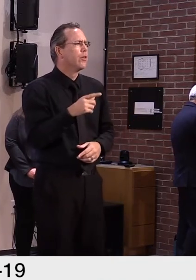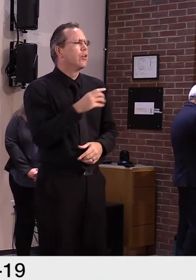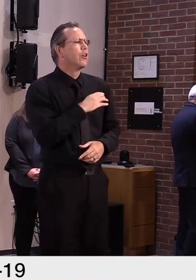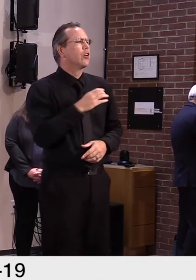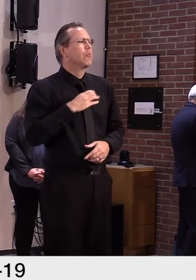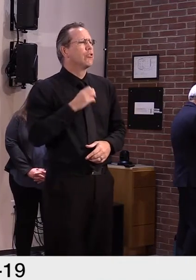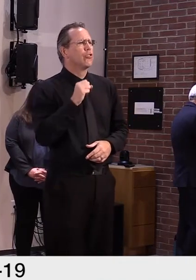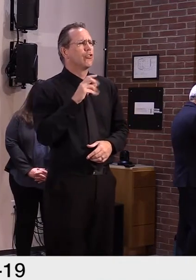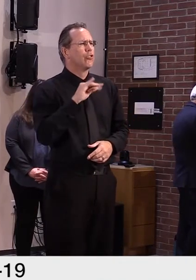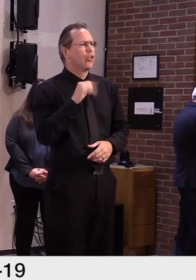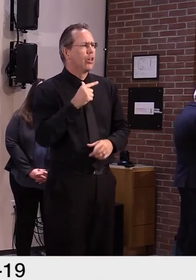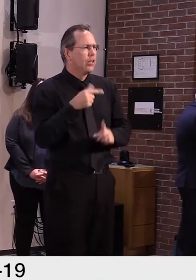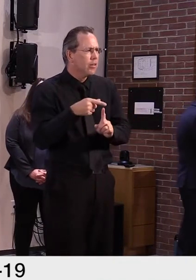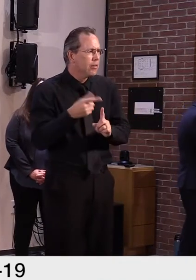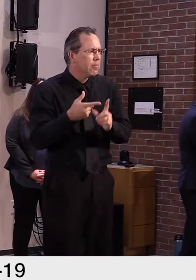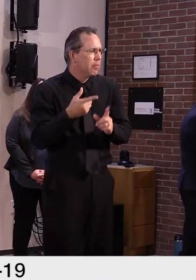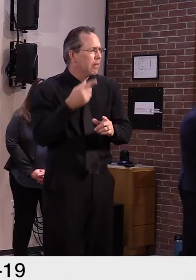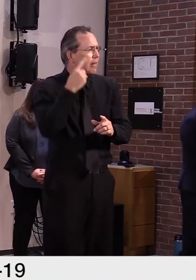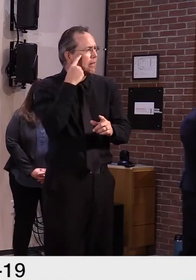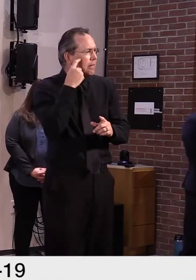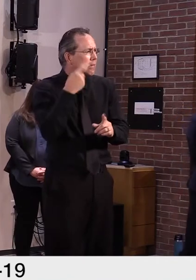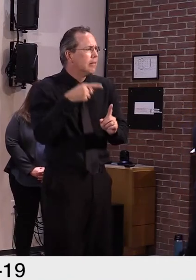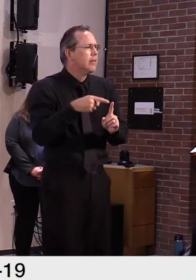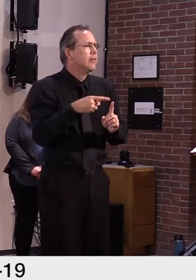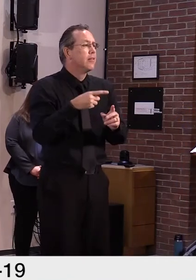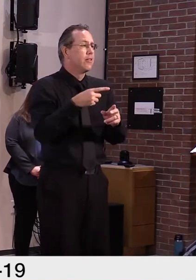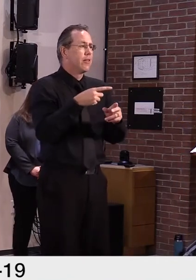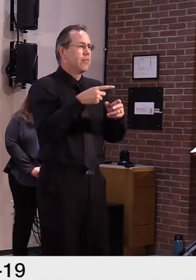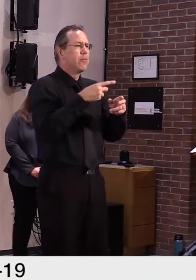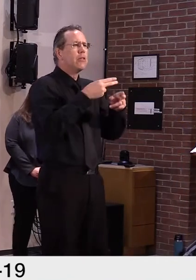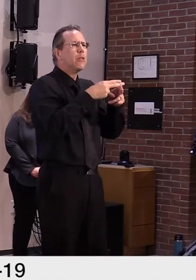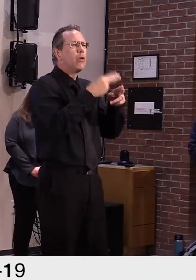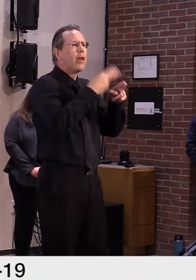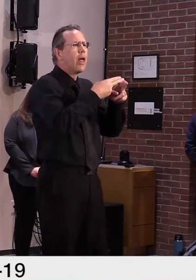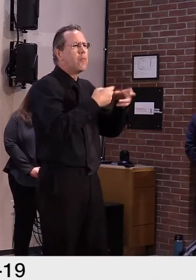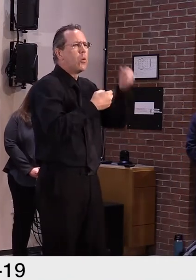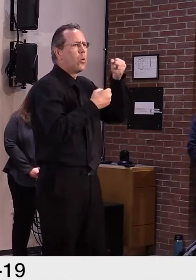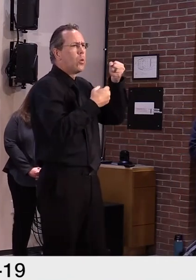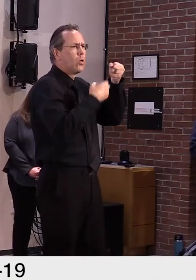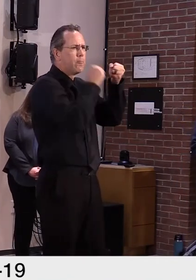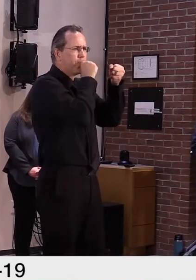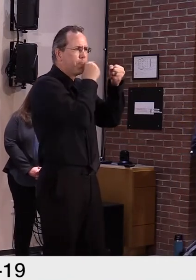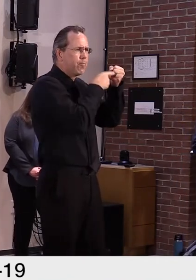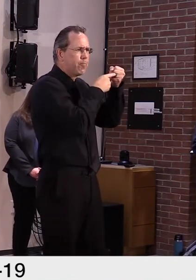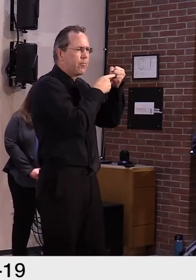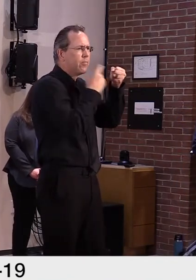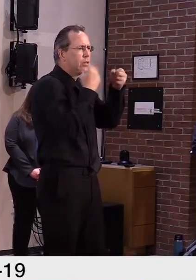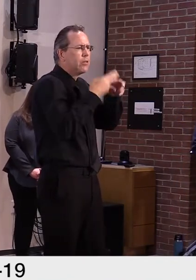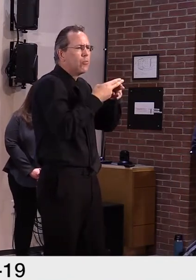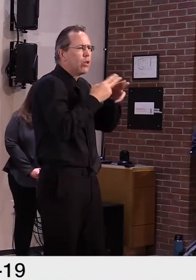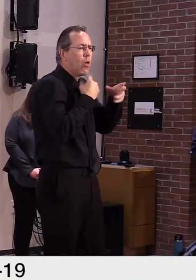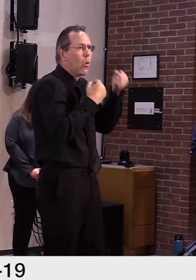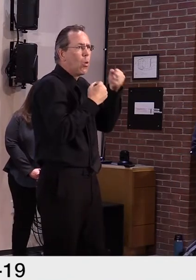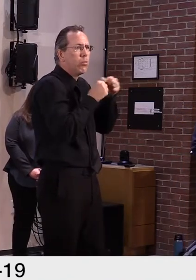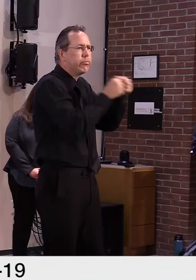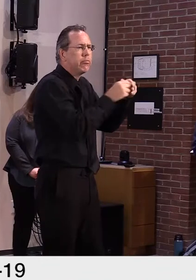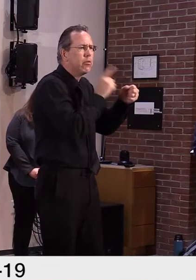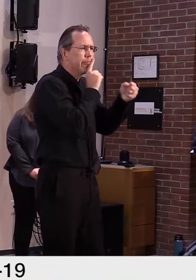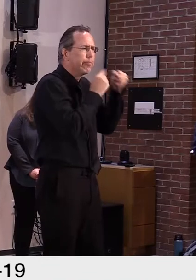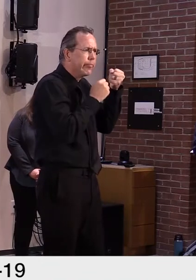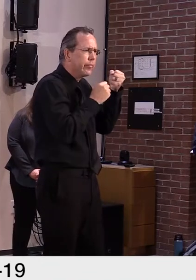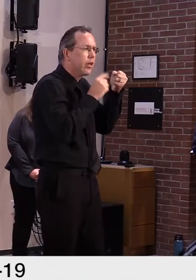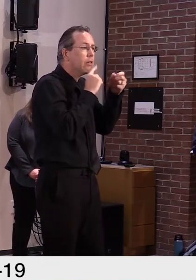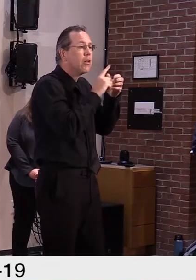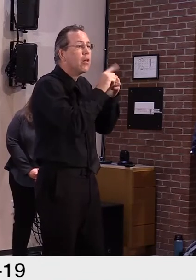we hopefully will get back to where we were before or have something that we can we can satisfy both